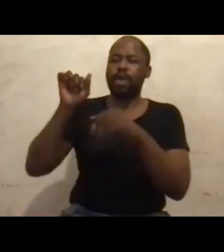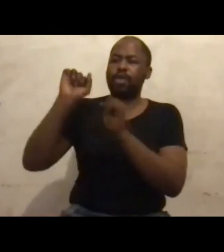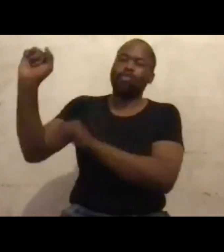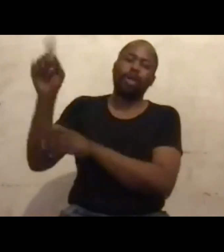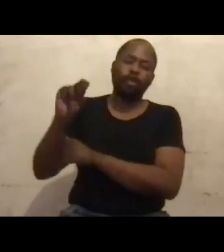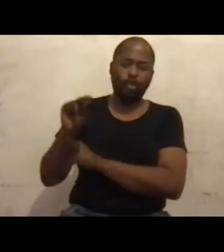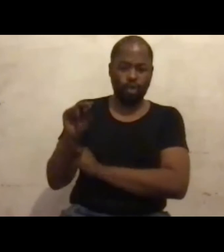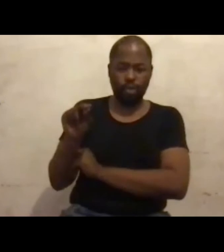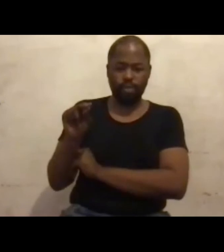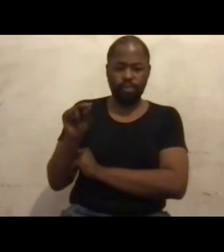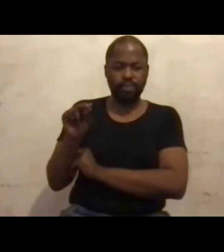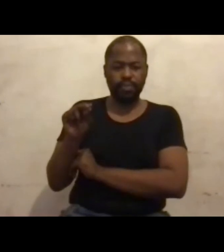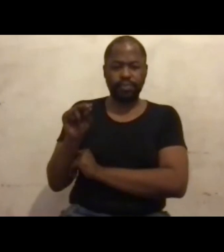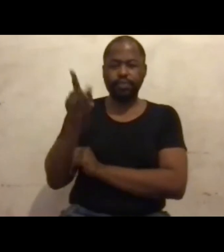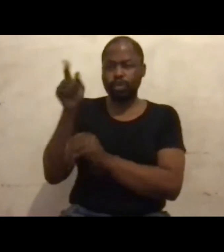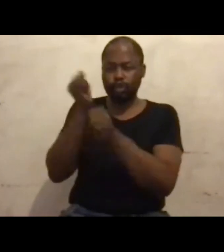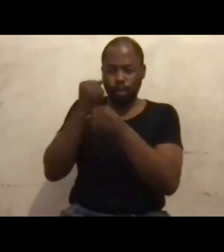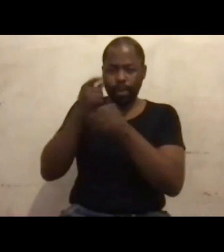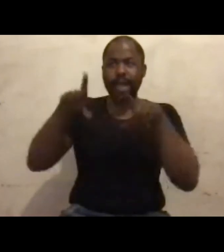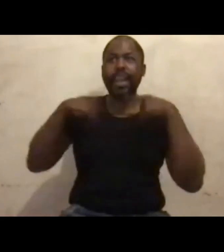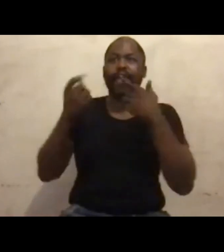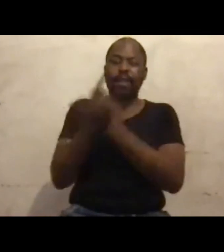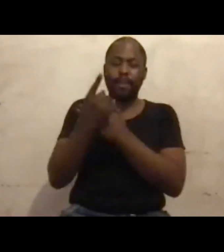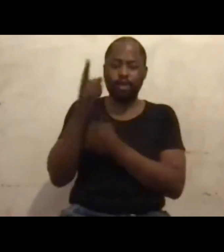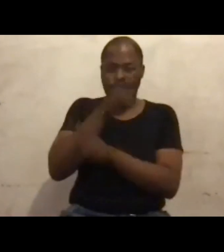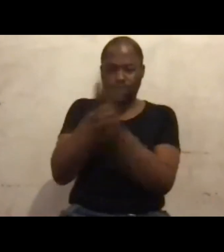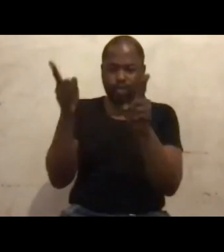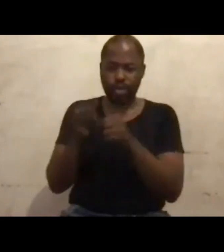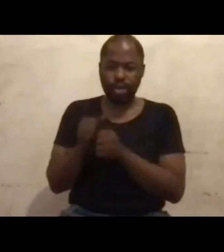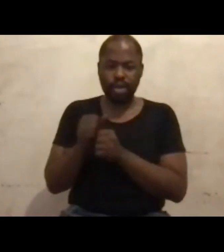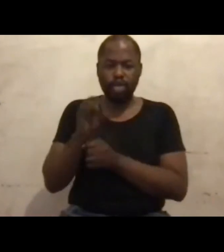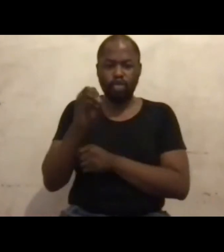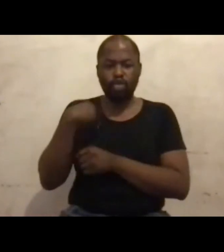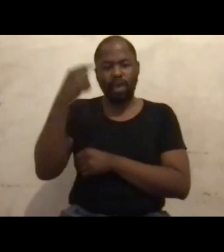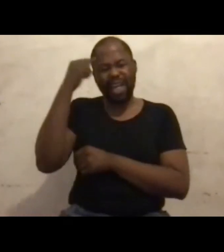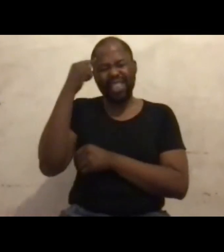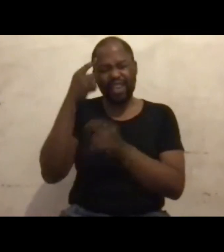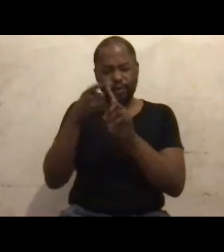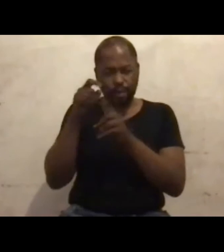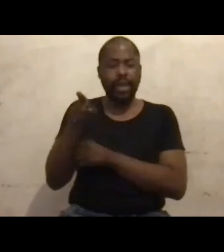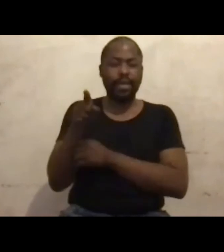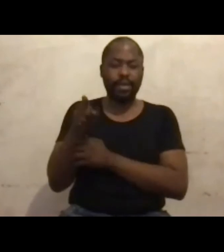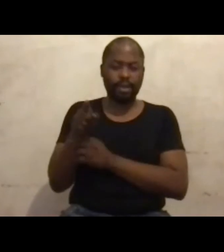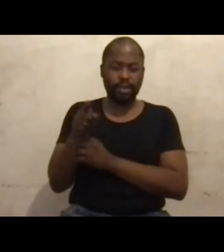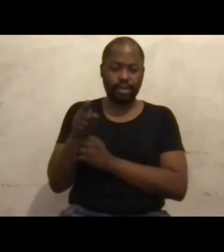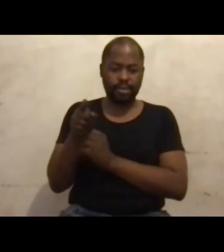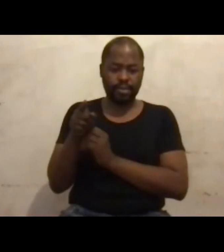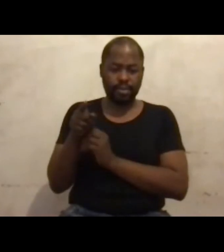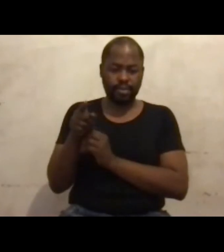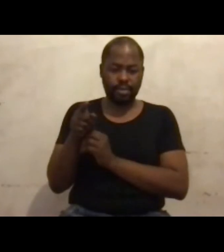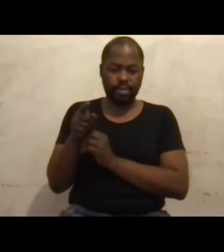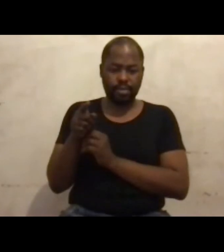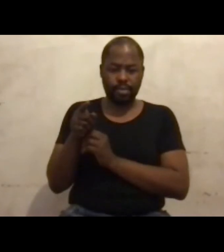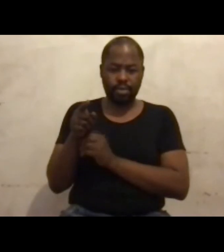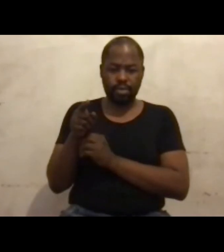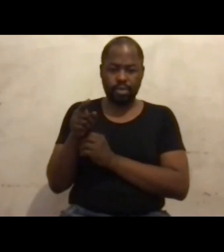You make life happen to you. So I think from that perspective, there's just one